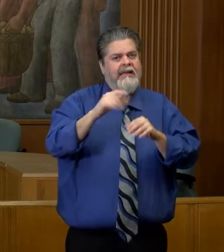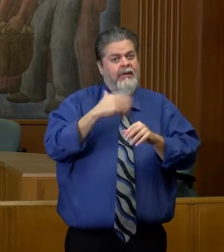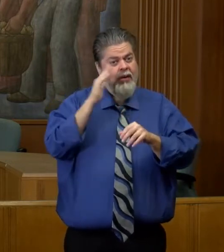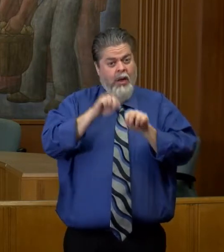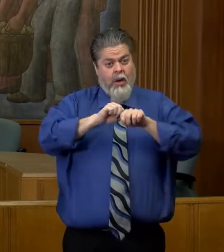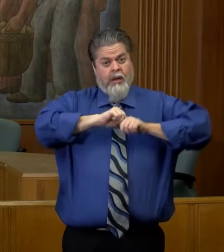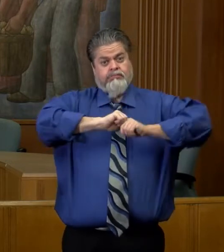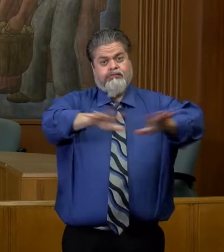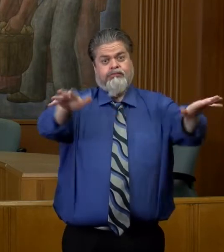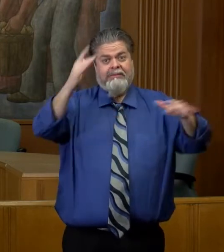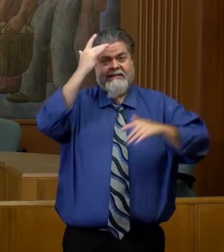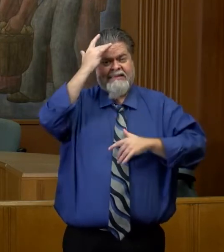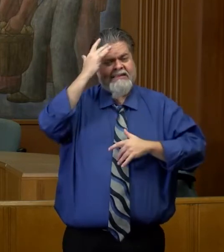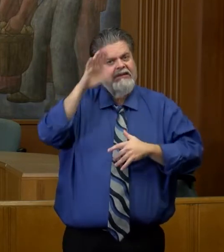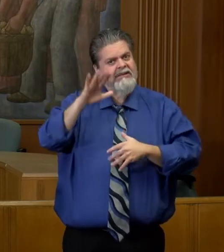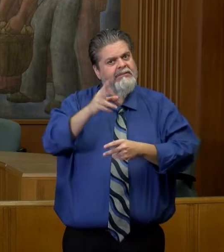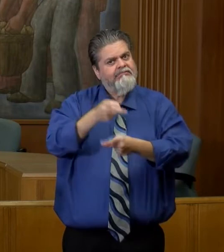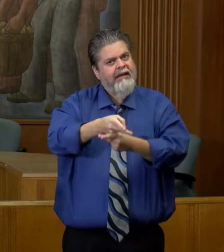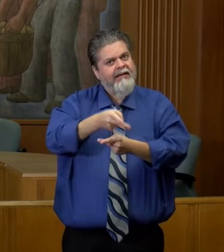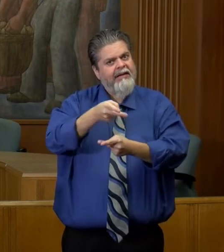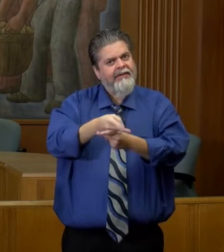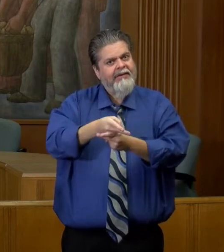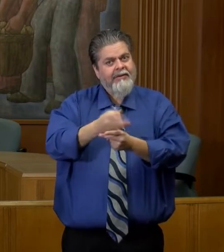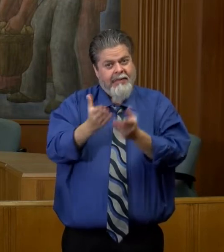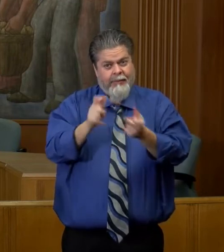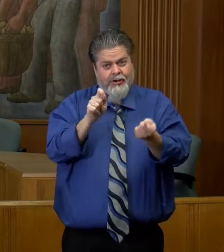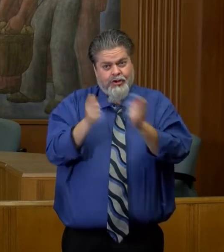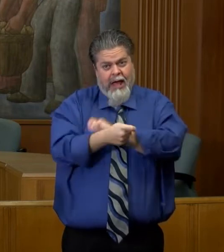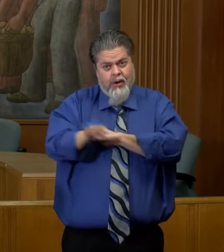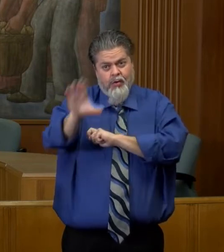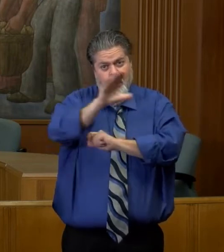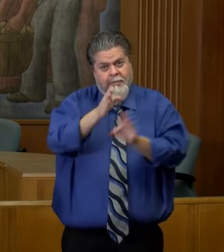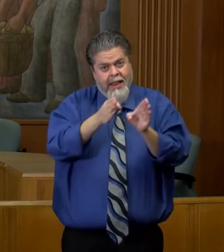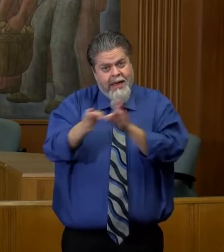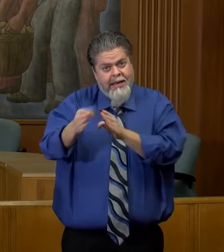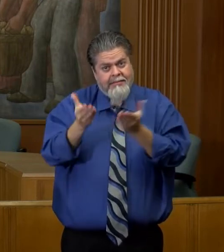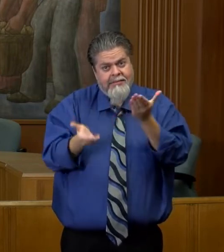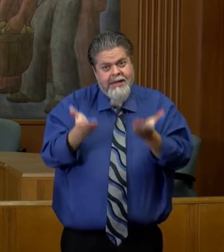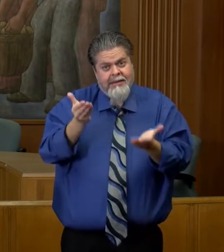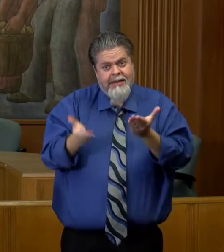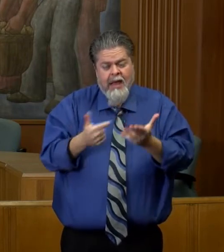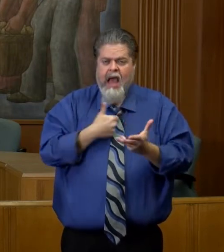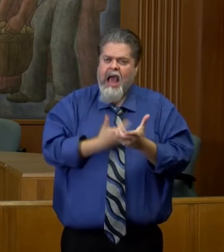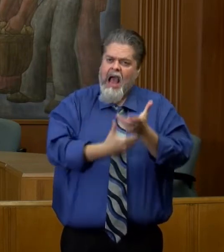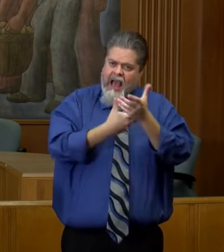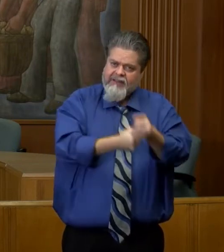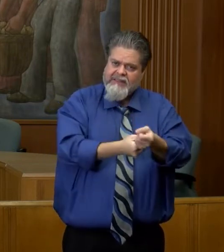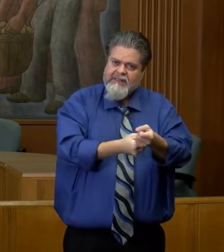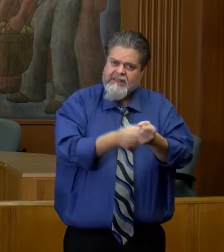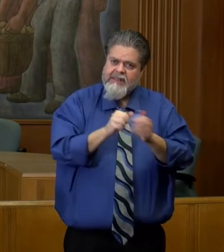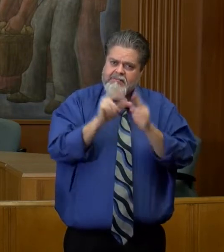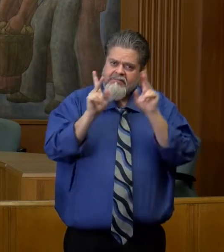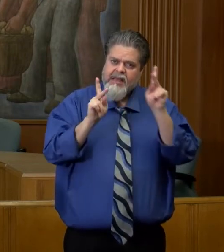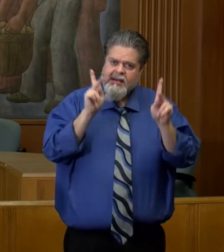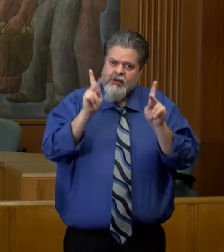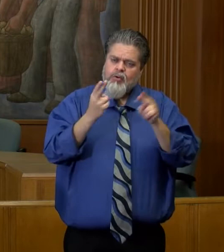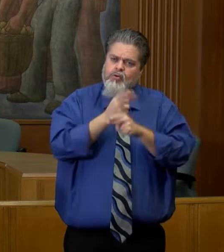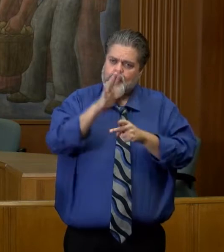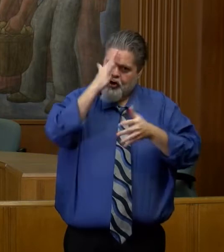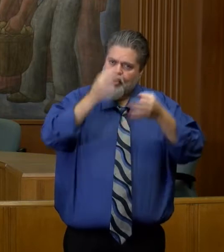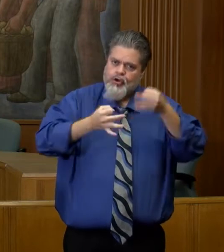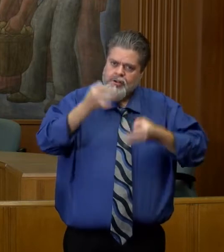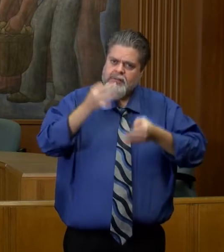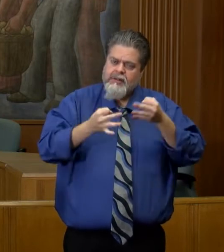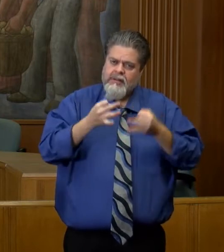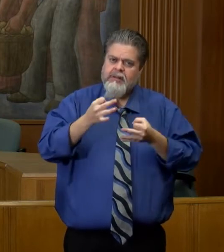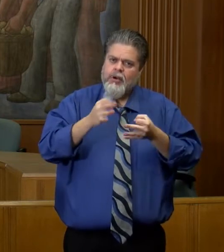there may have to be some alterations this year. And people just need to, and I have tremendous confidence in people to thoughtfully have